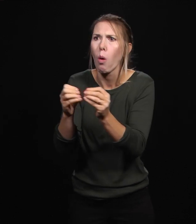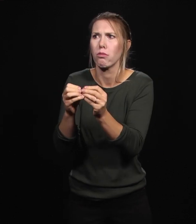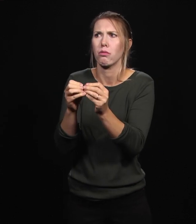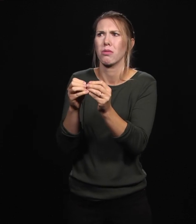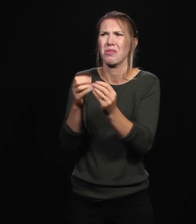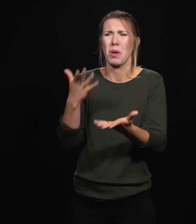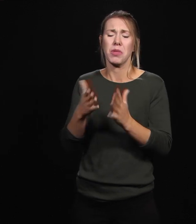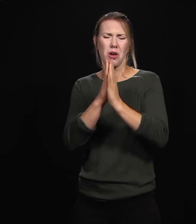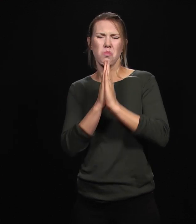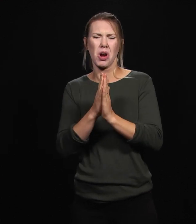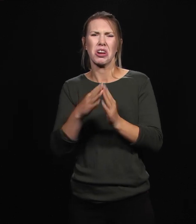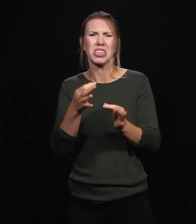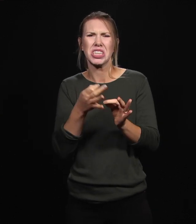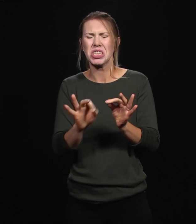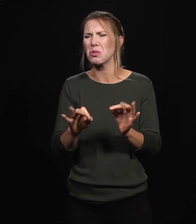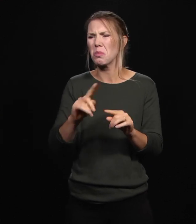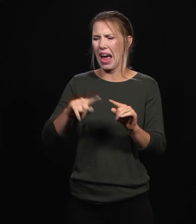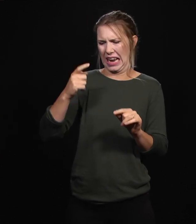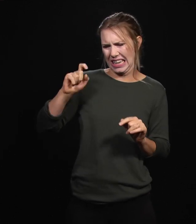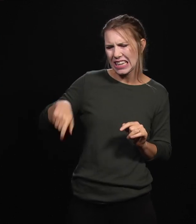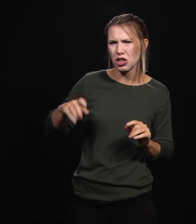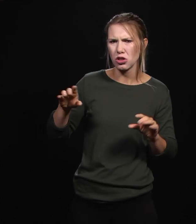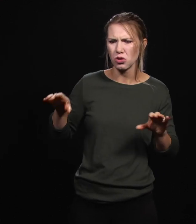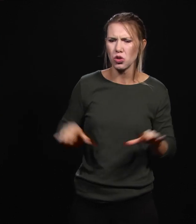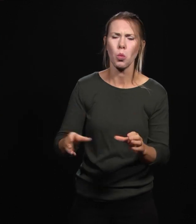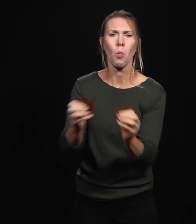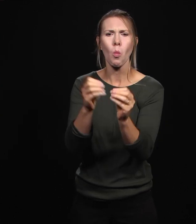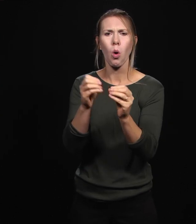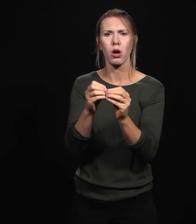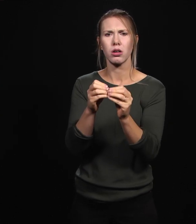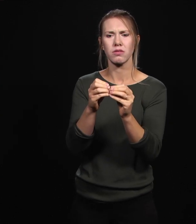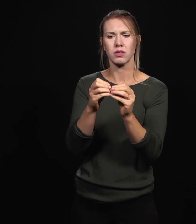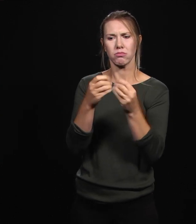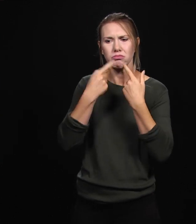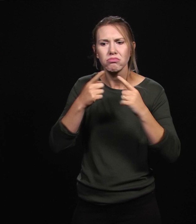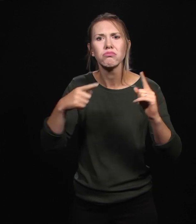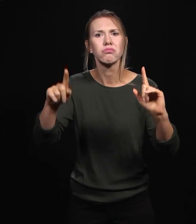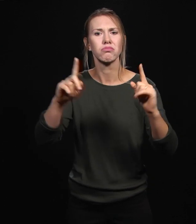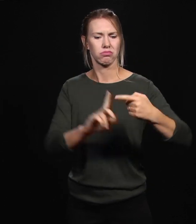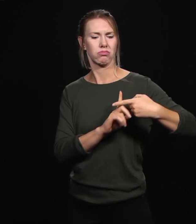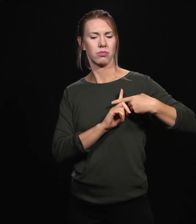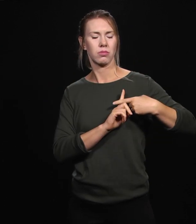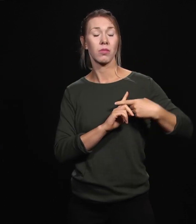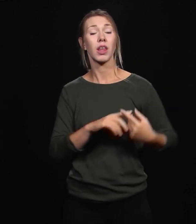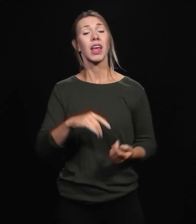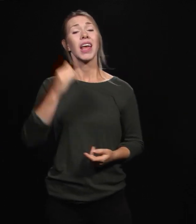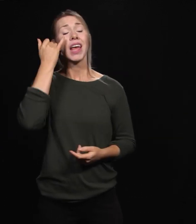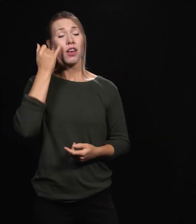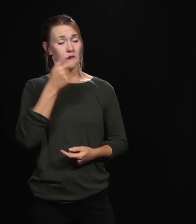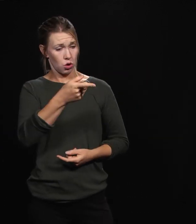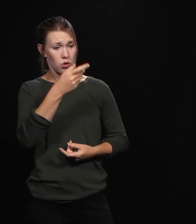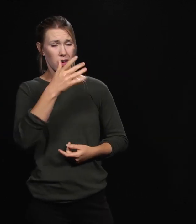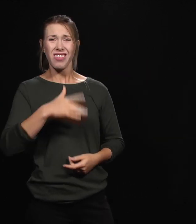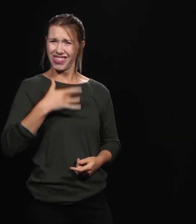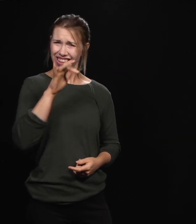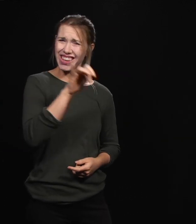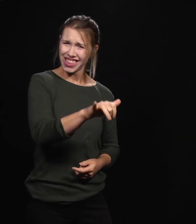to do something to secure the deal. beloved, want you to know that if you're feeling that way right now, that's just human pride.